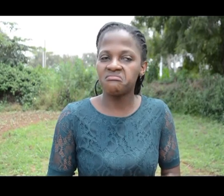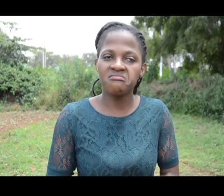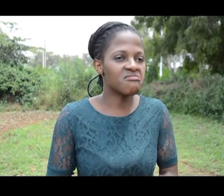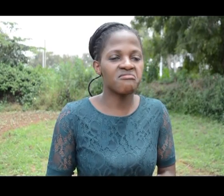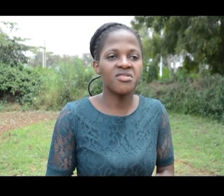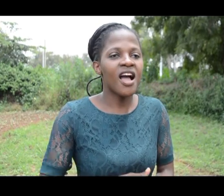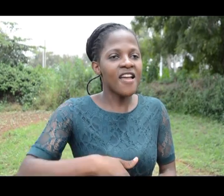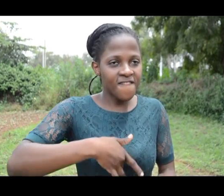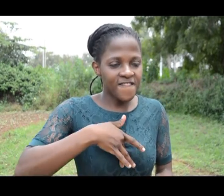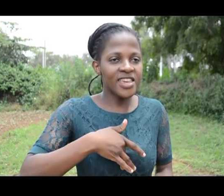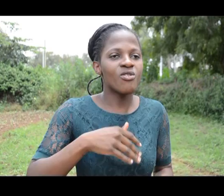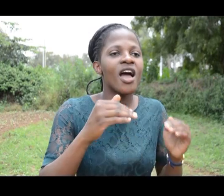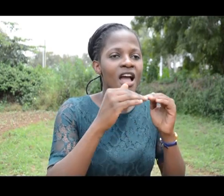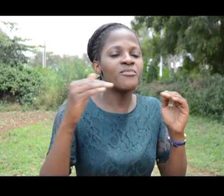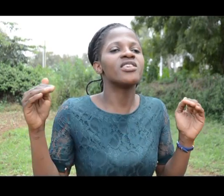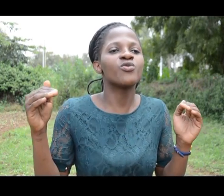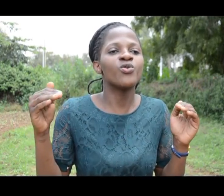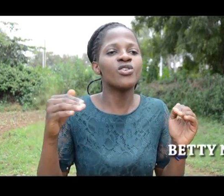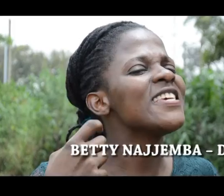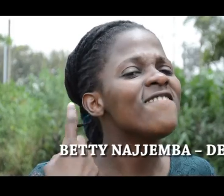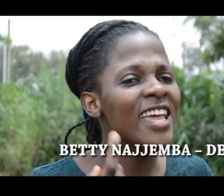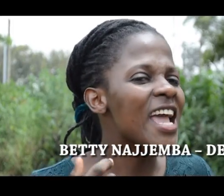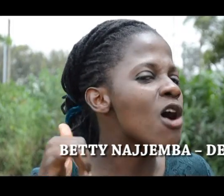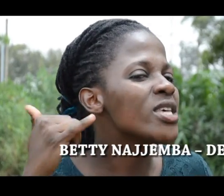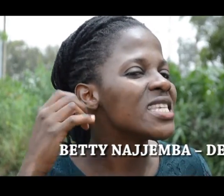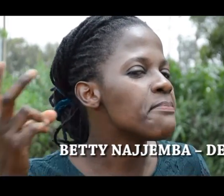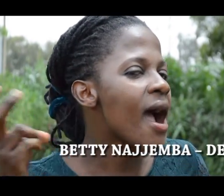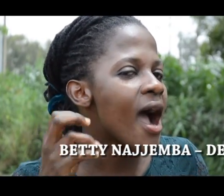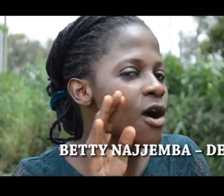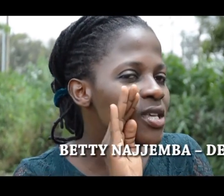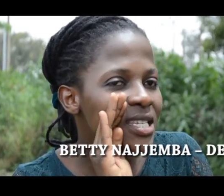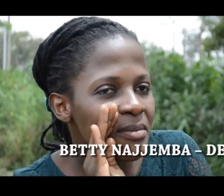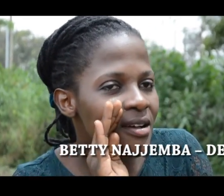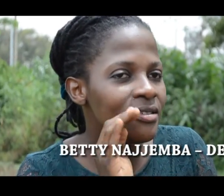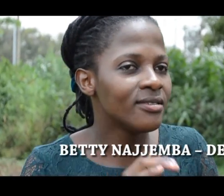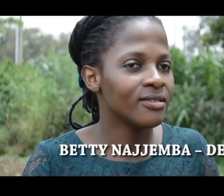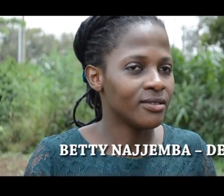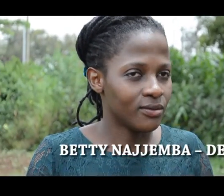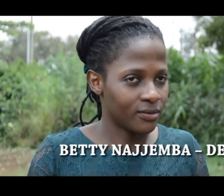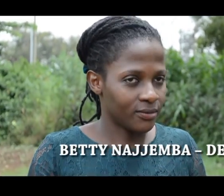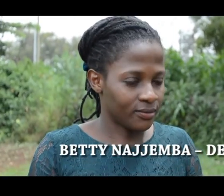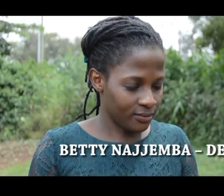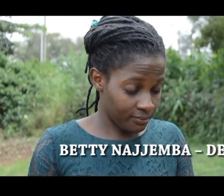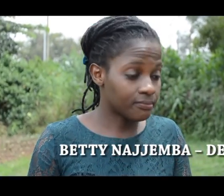can't do different things. But for me, I feel I am at the same level with anyone that is hearing, any other normal person.